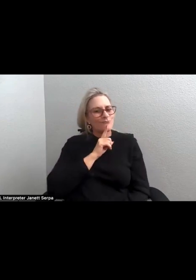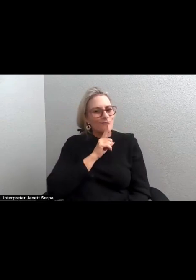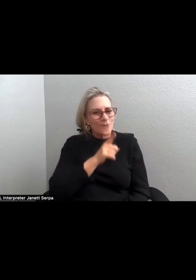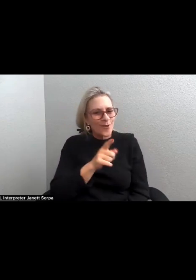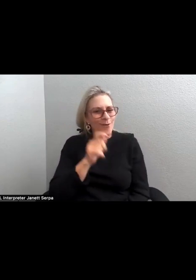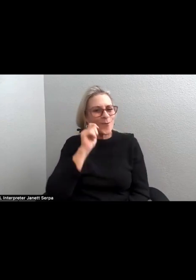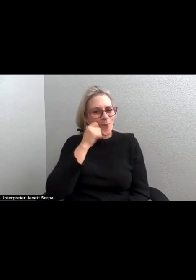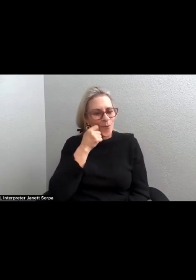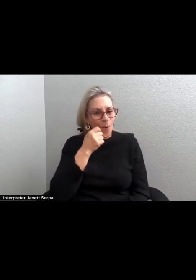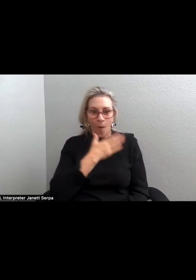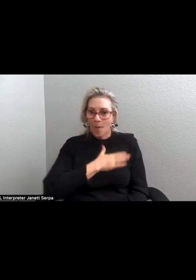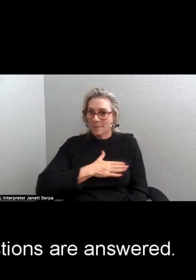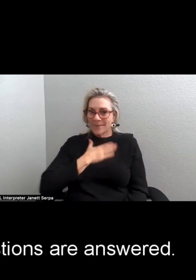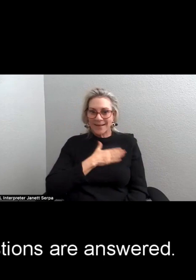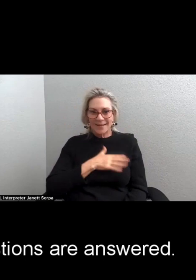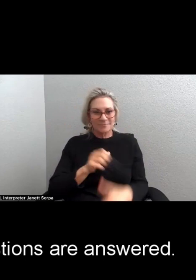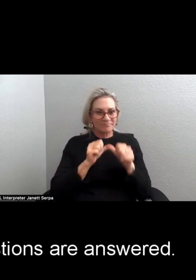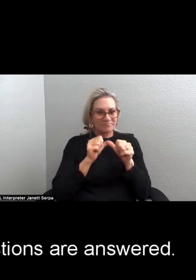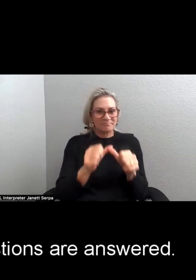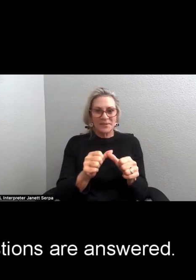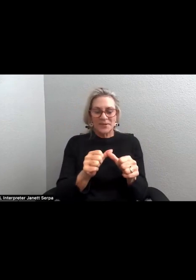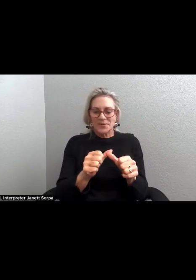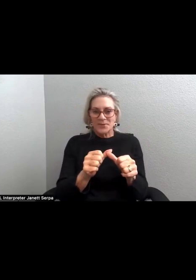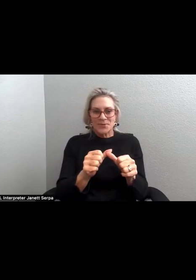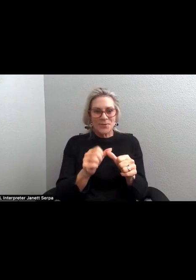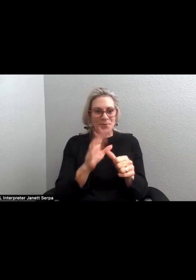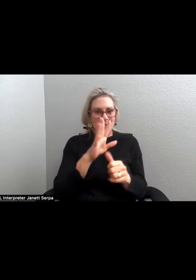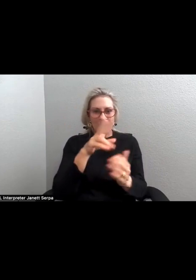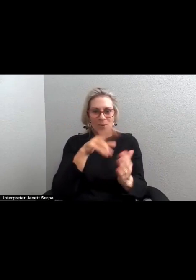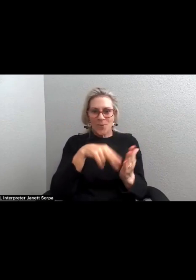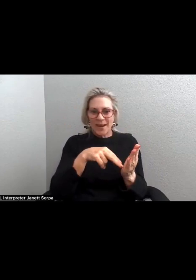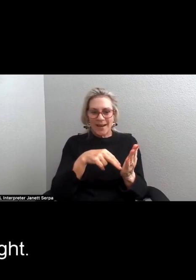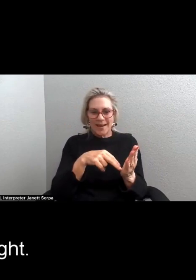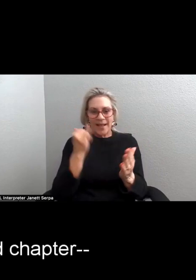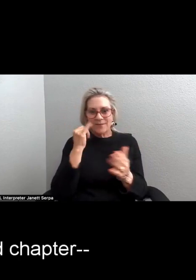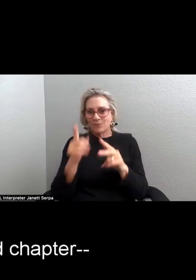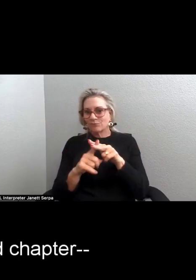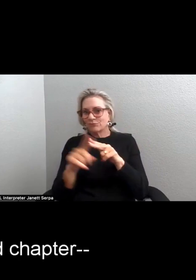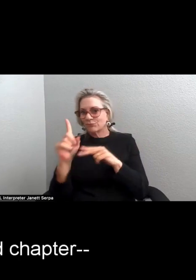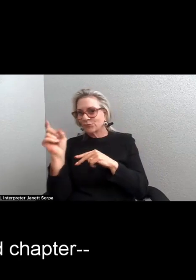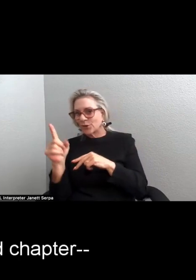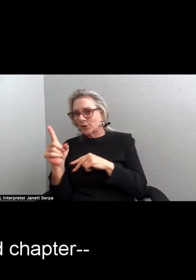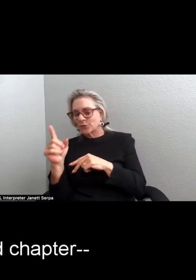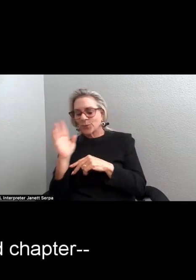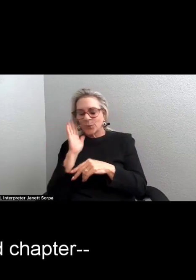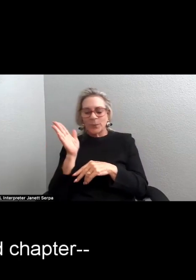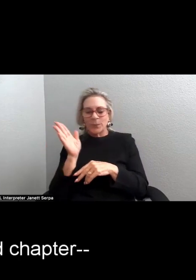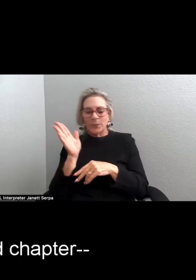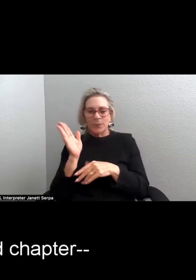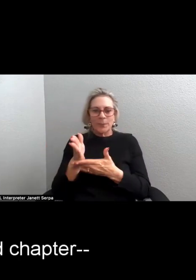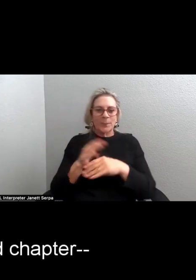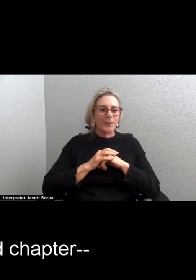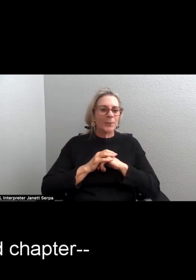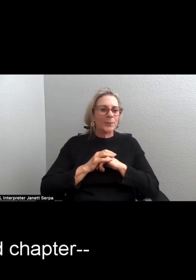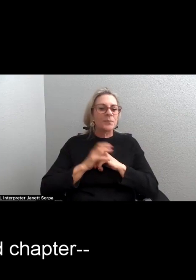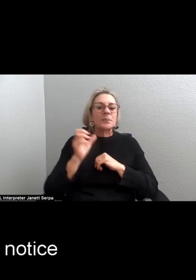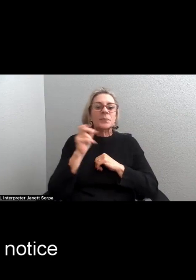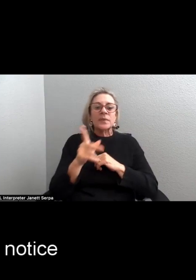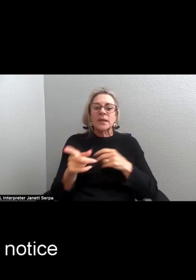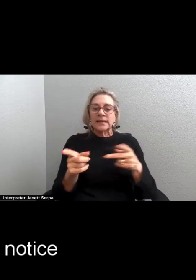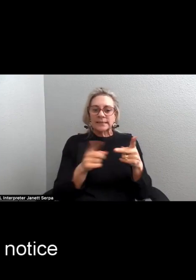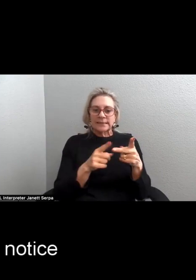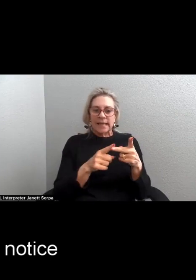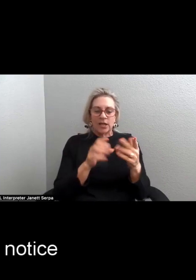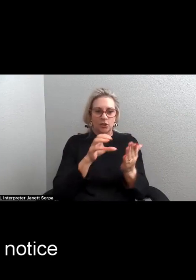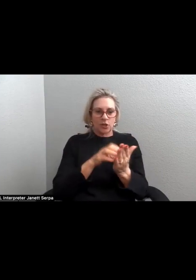yes, please keep going when other questions are answered. All right. The second chapter, you